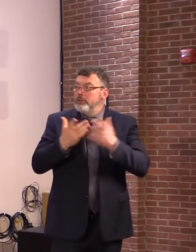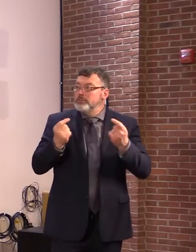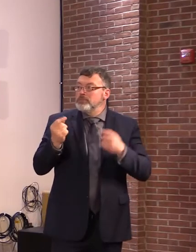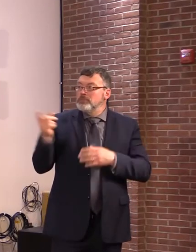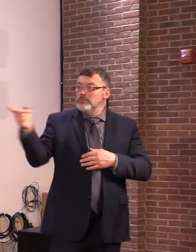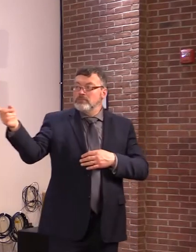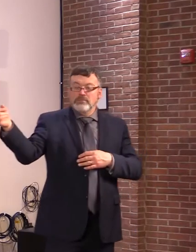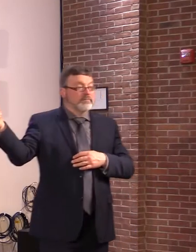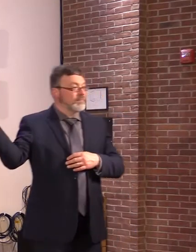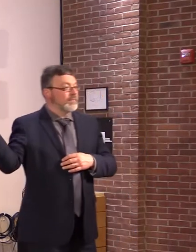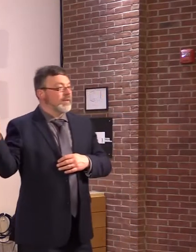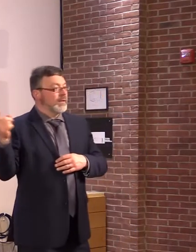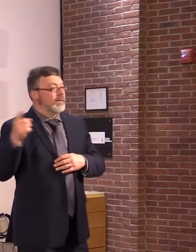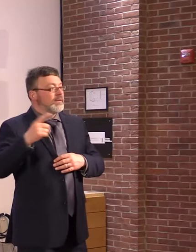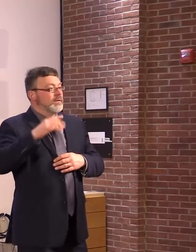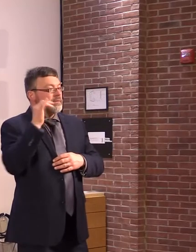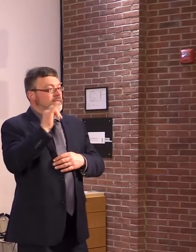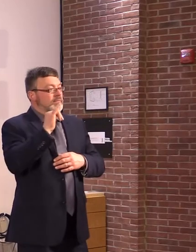I said forest frag.